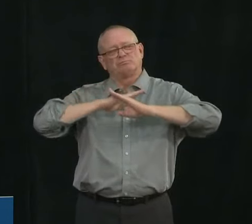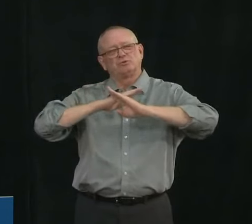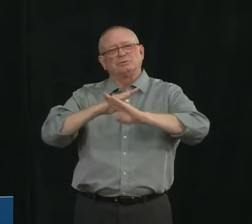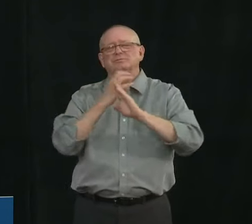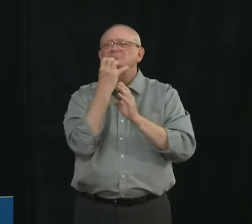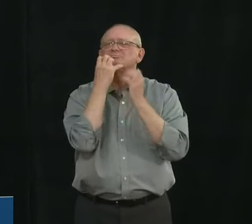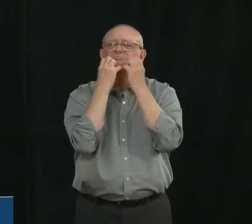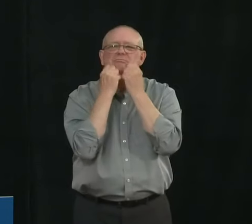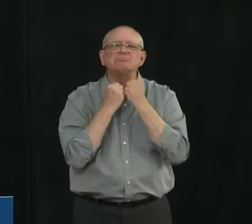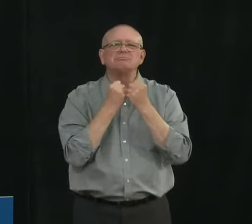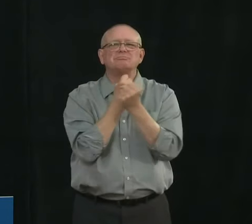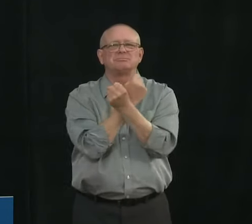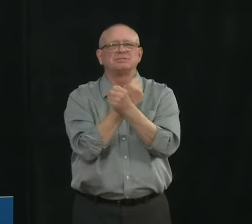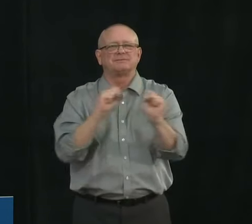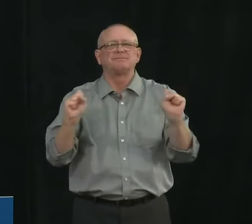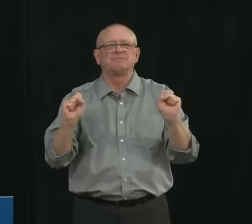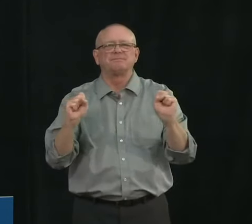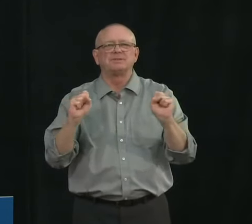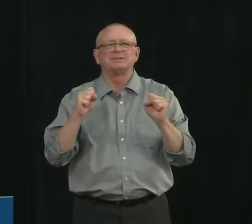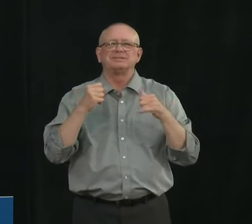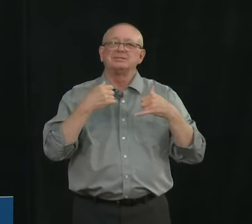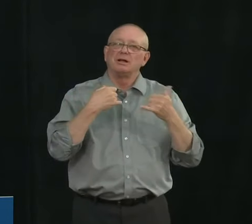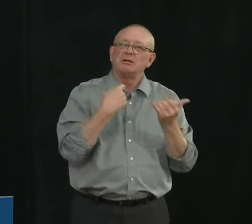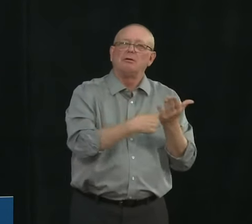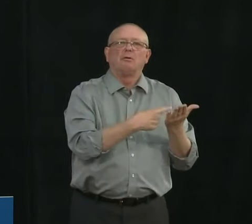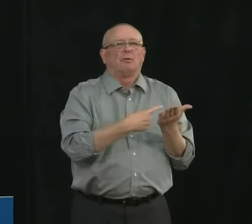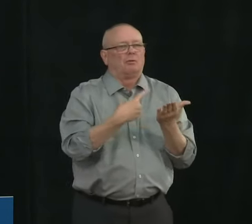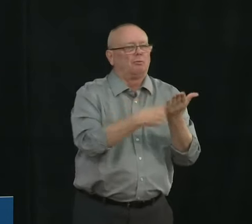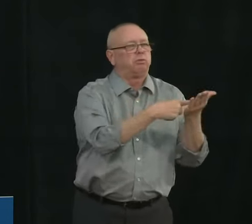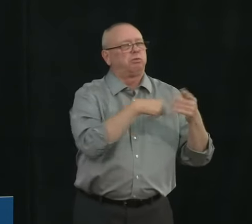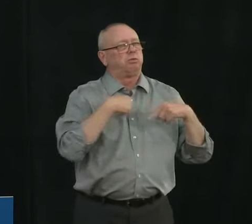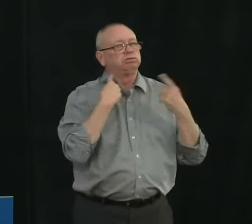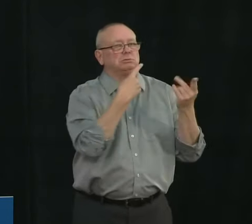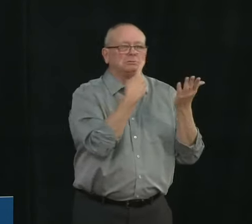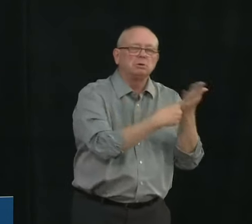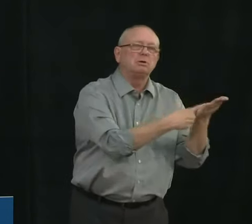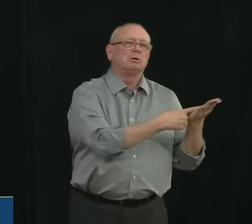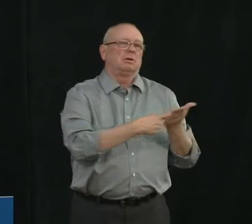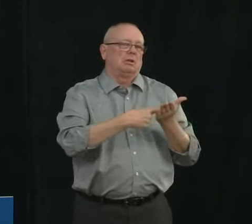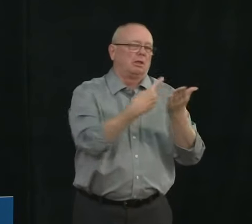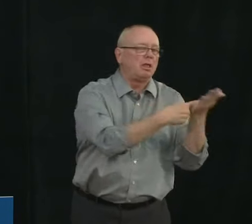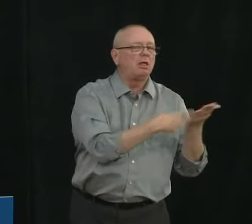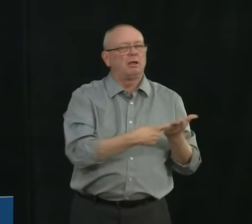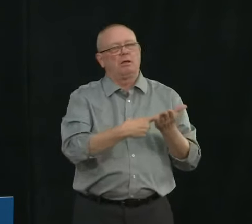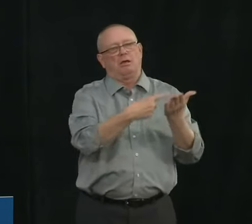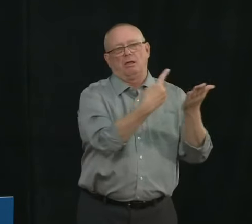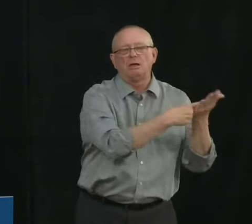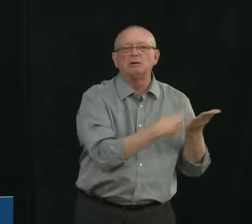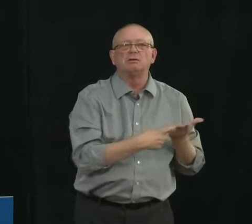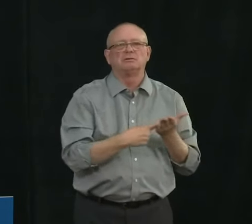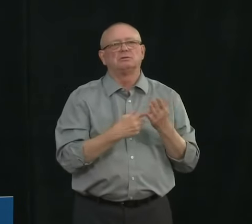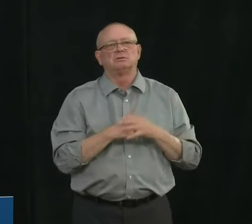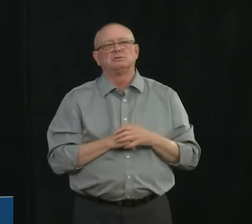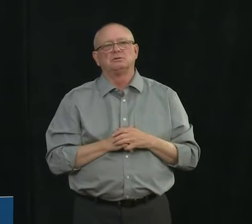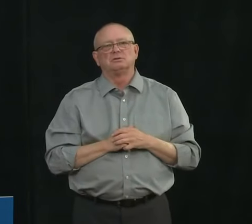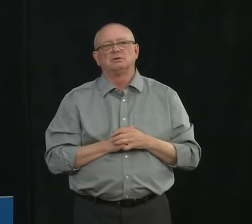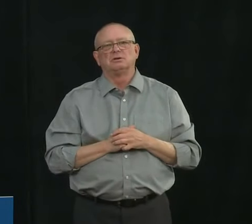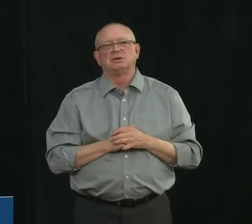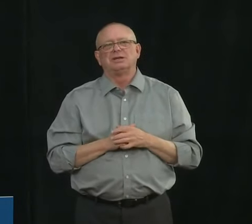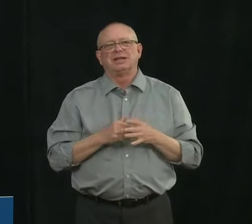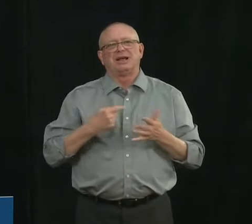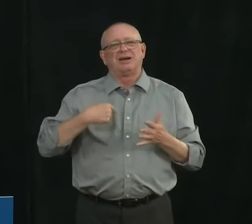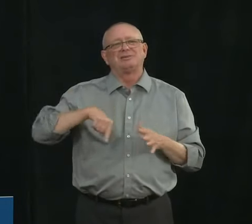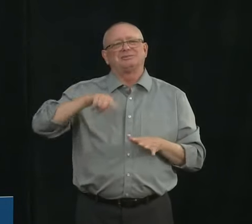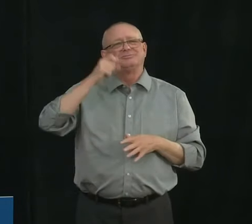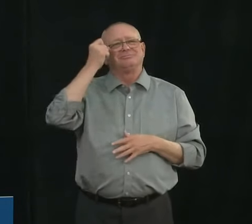being looked at we do need to balance the risk of introduction of virus against the need for people to have support from their loved ones